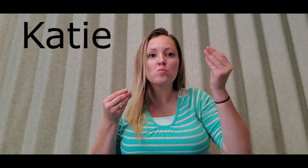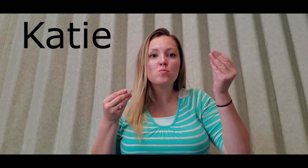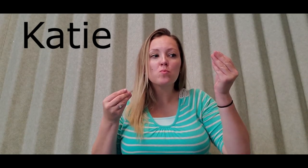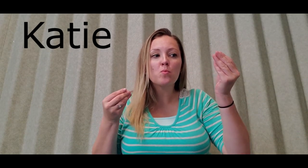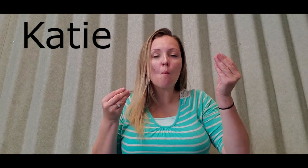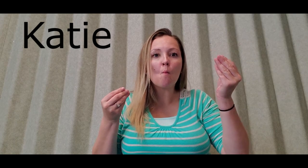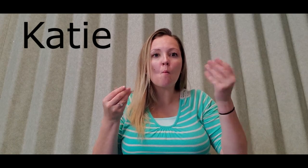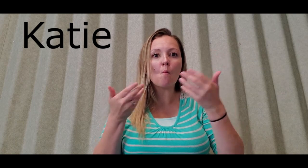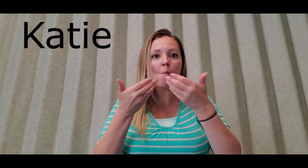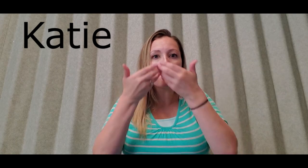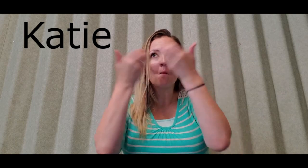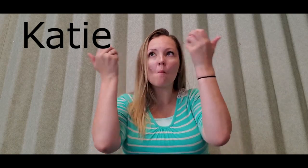He takes them apart.